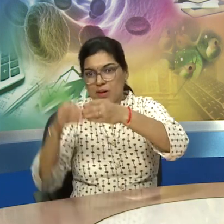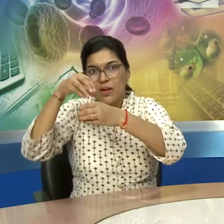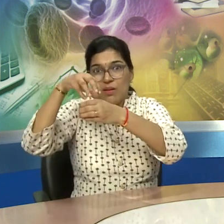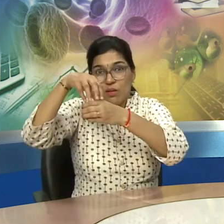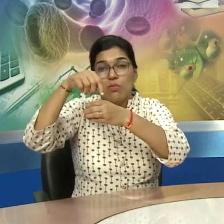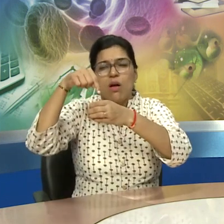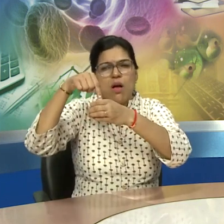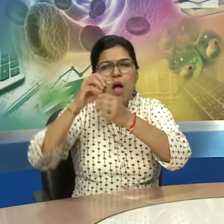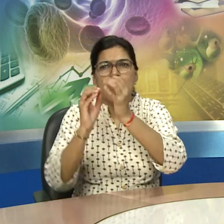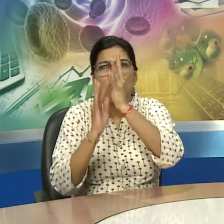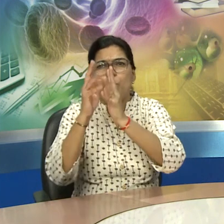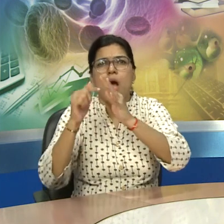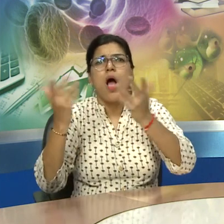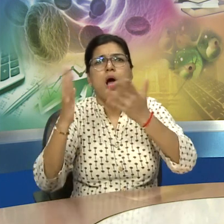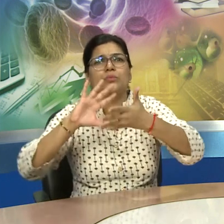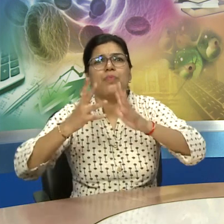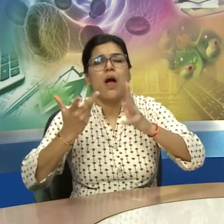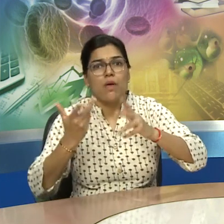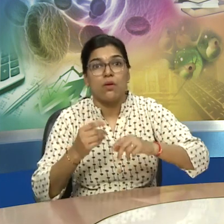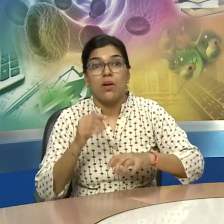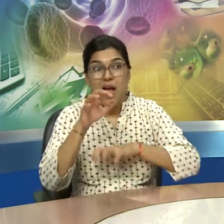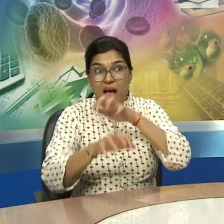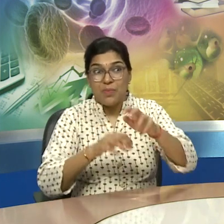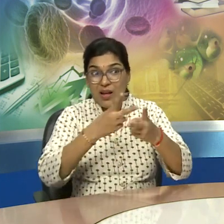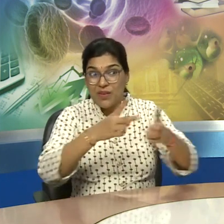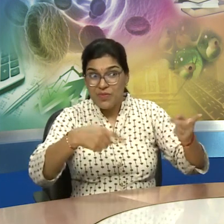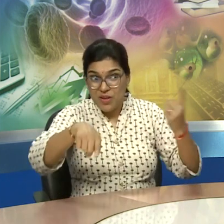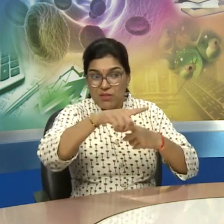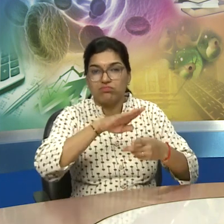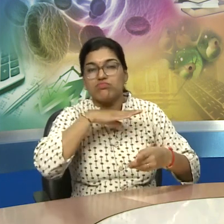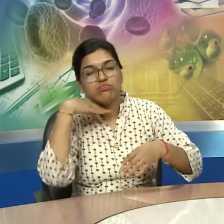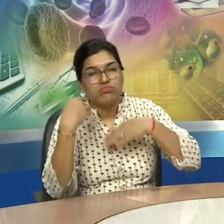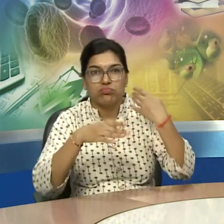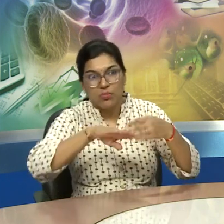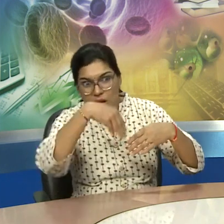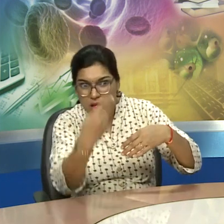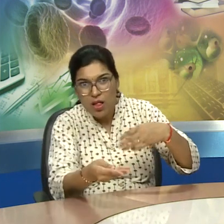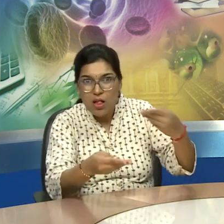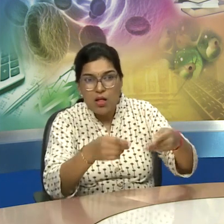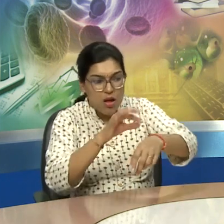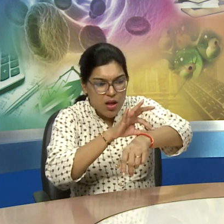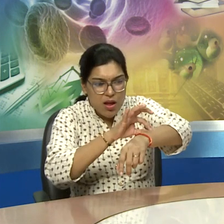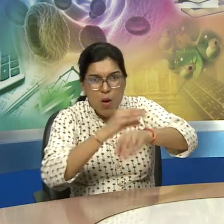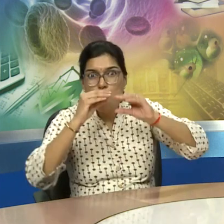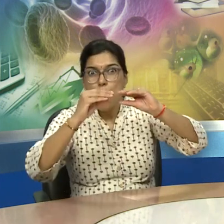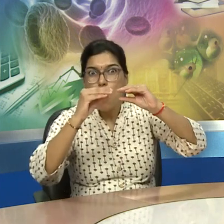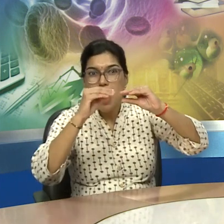by using small lamps made from the hollowed pieces of chalk